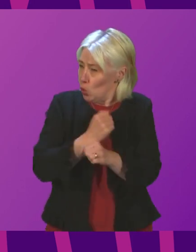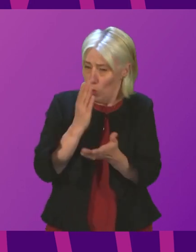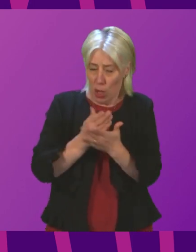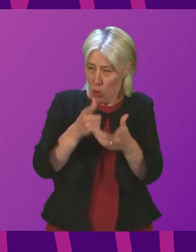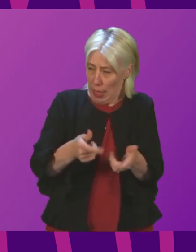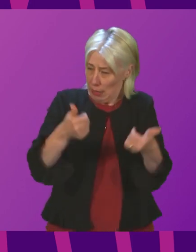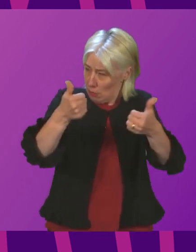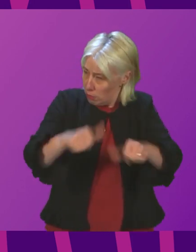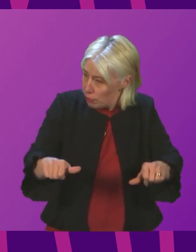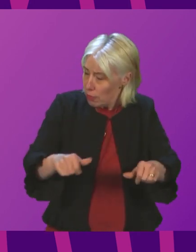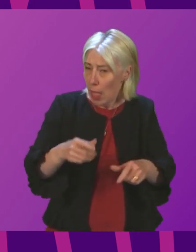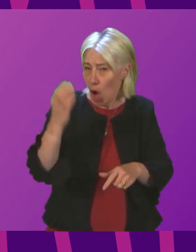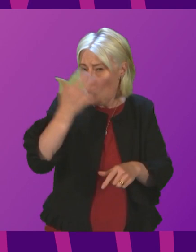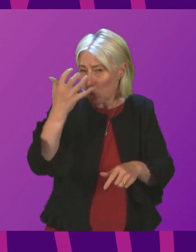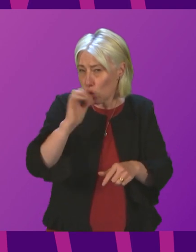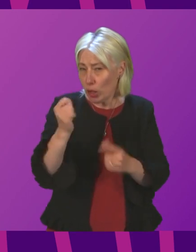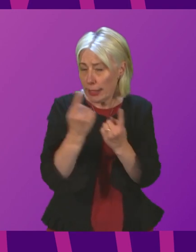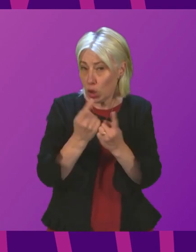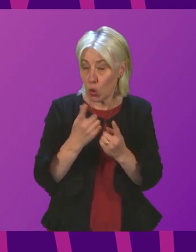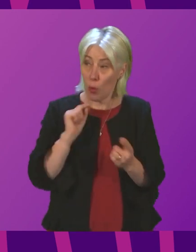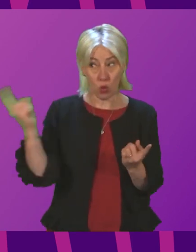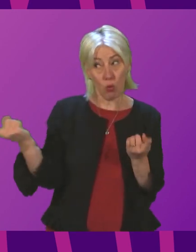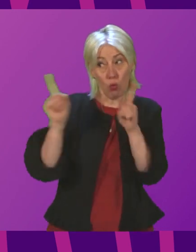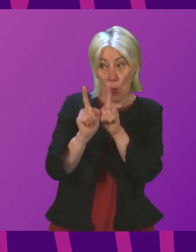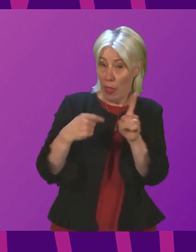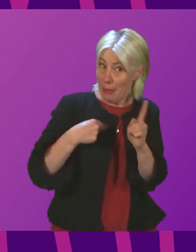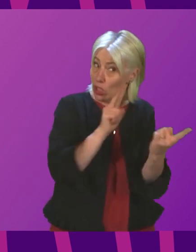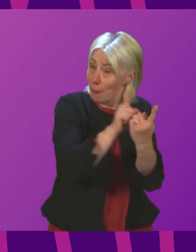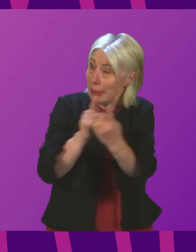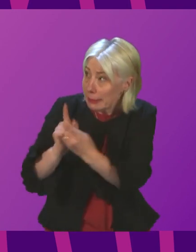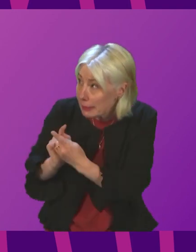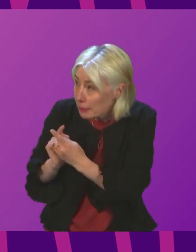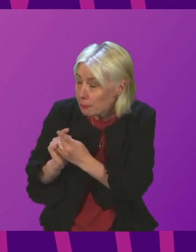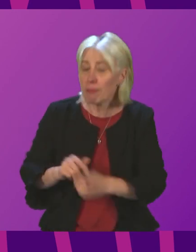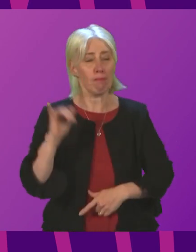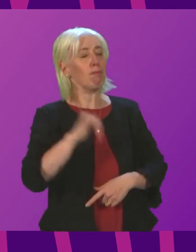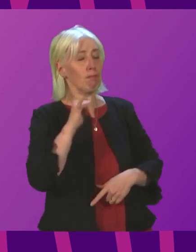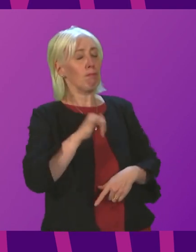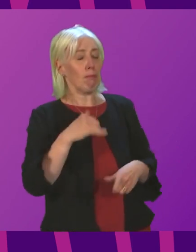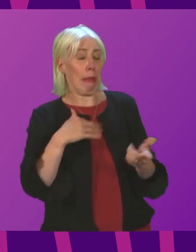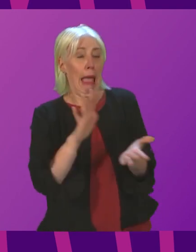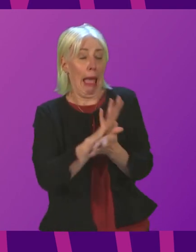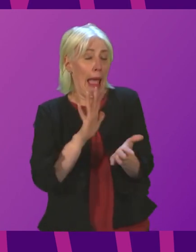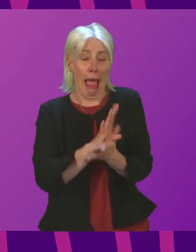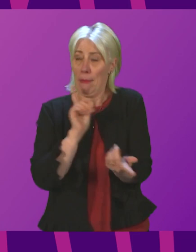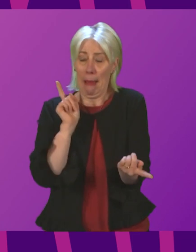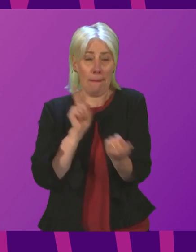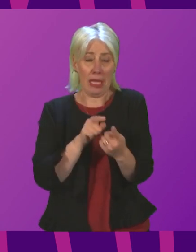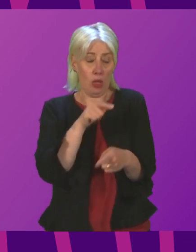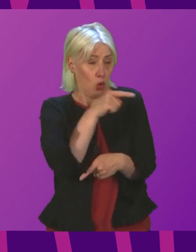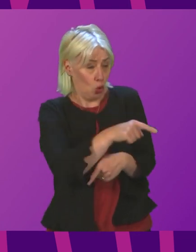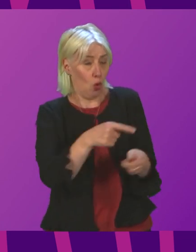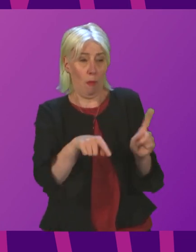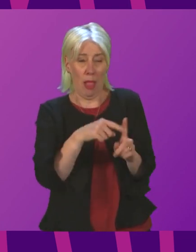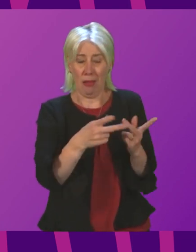concerning issue? Cabinet Secretary. Of course, I would be more than happy to meet with Evelyn Tweed and key partners to understand